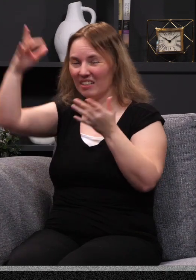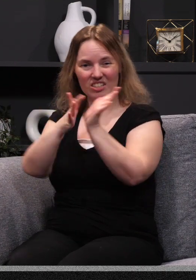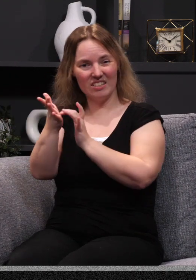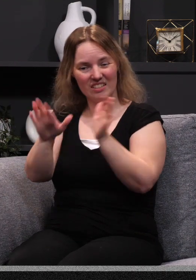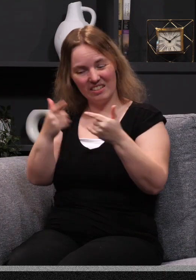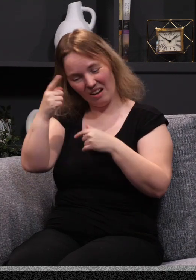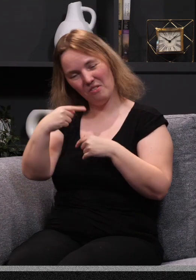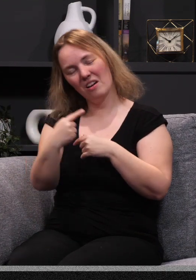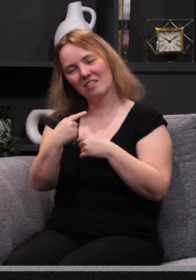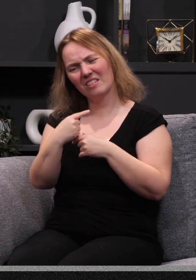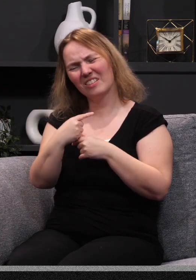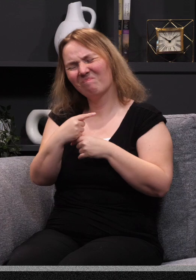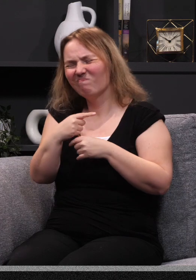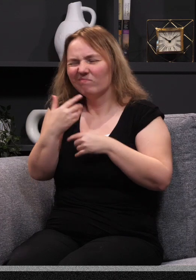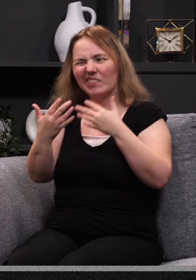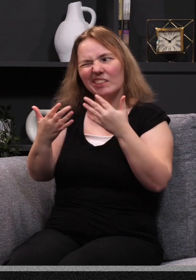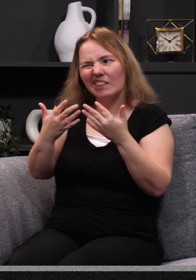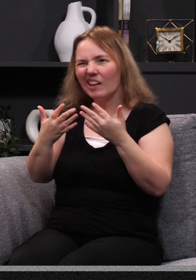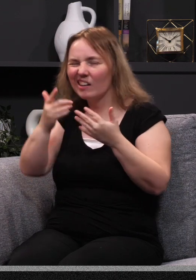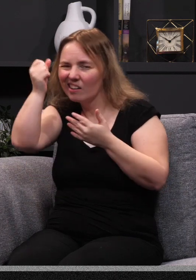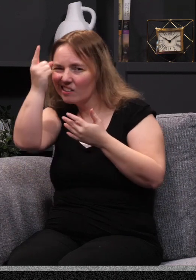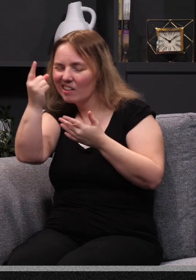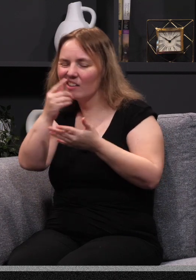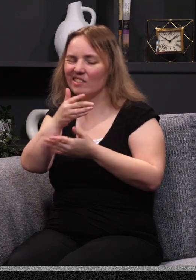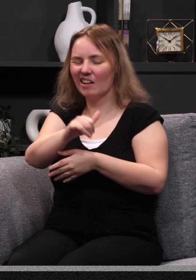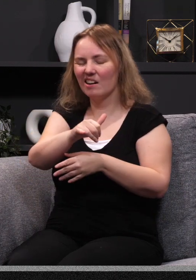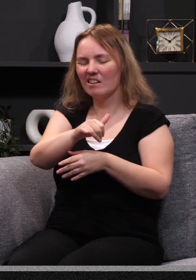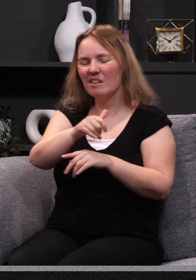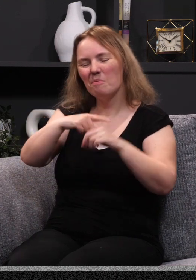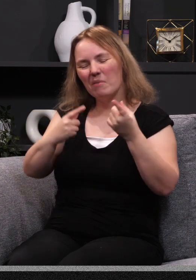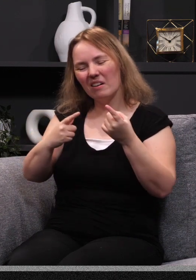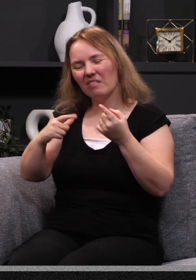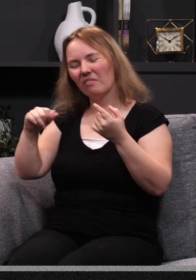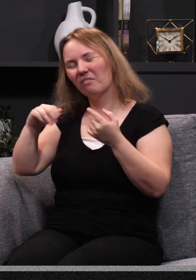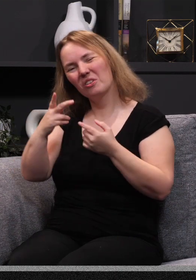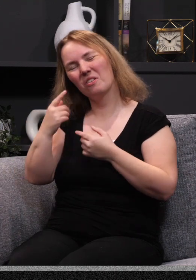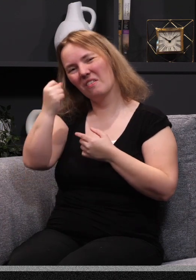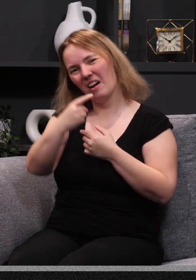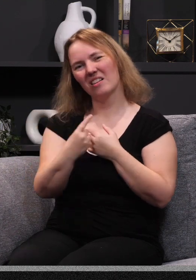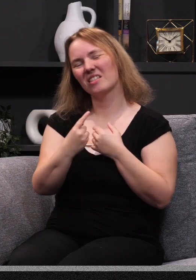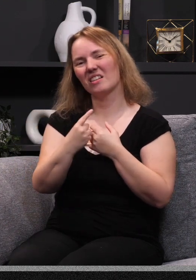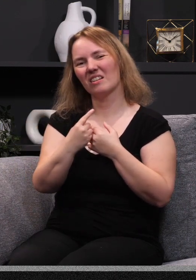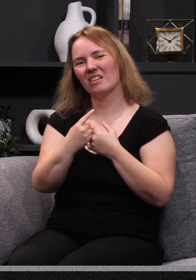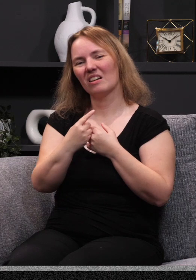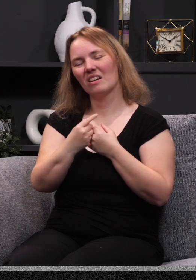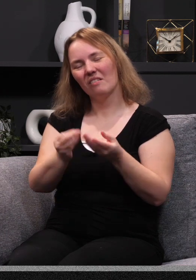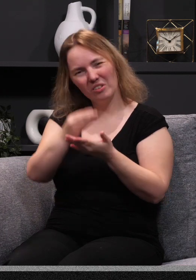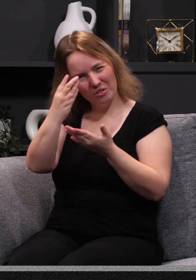for us. So I kind of understand that element, that God did something loving for me, but few of us, I think, really have come